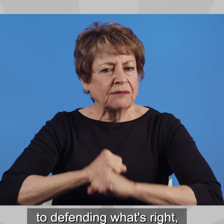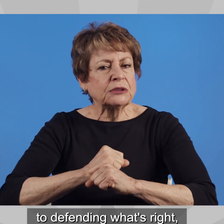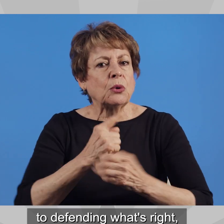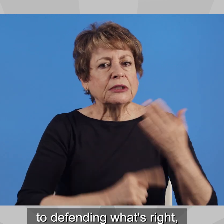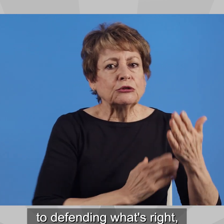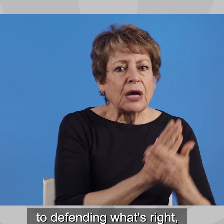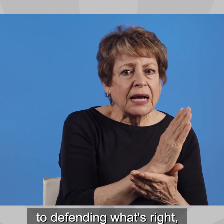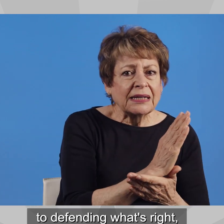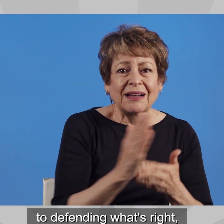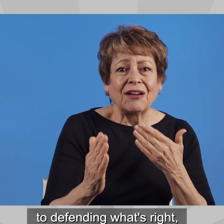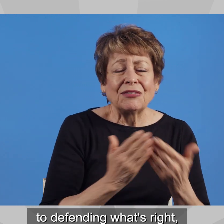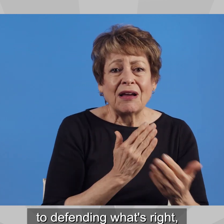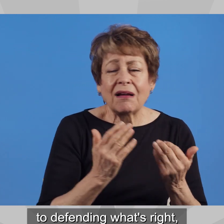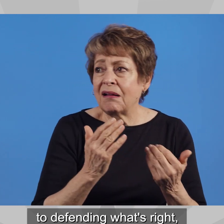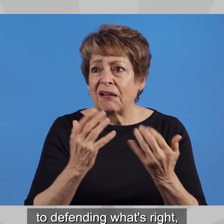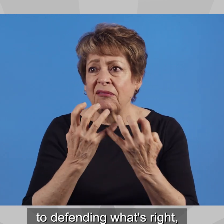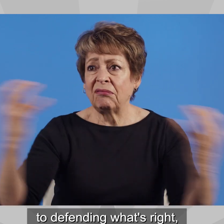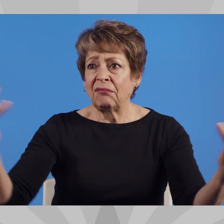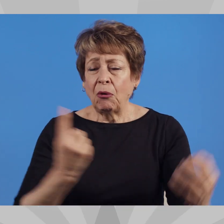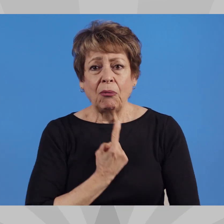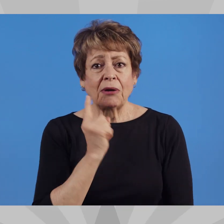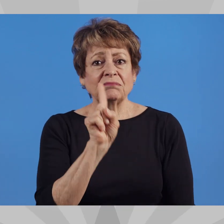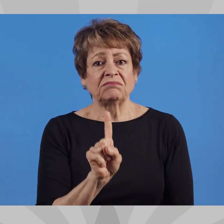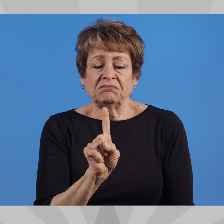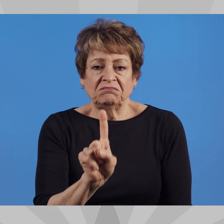what's right even when standing alone.